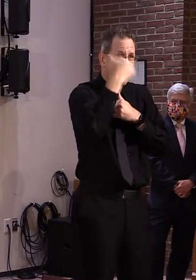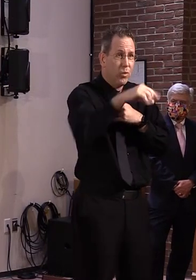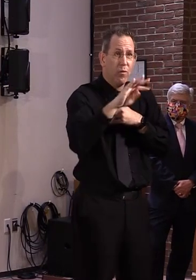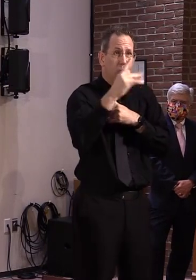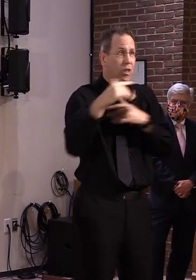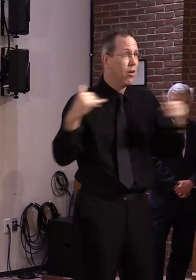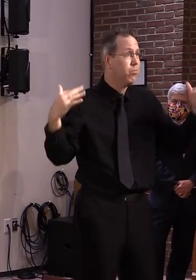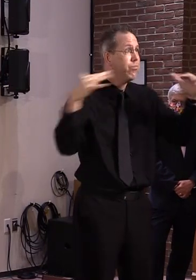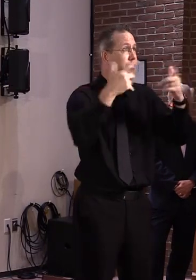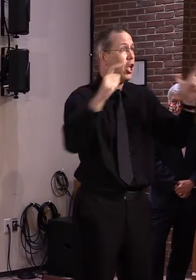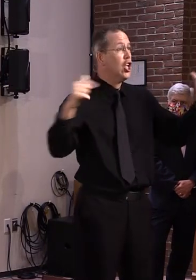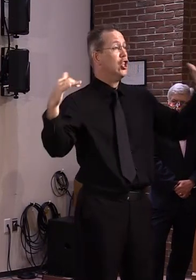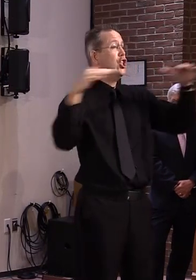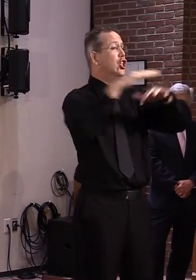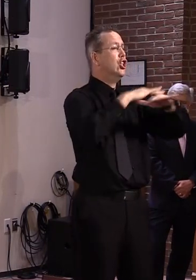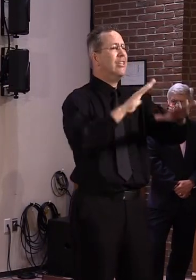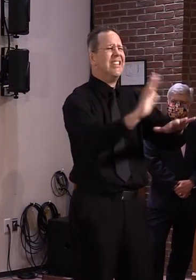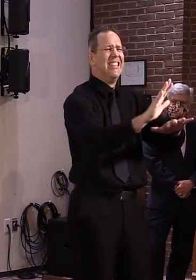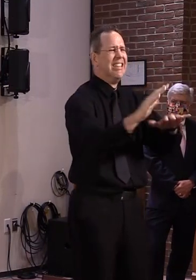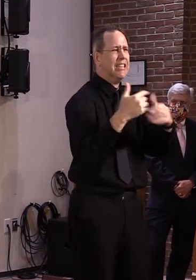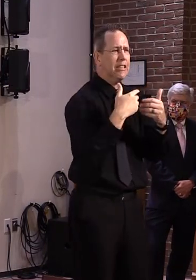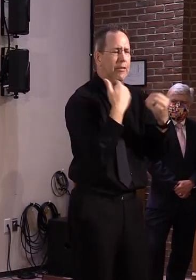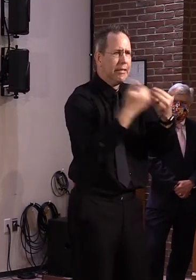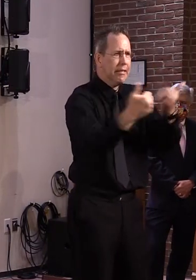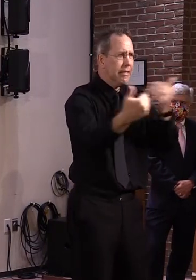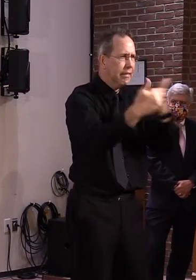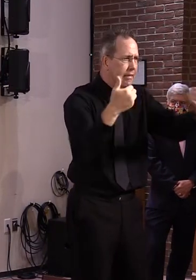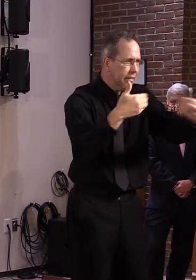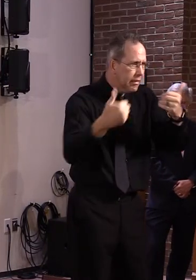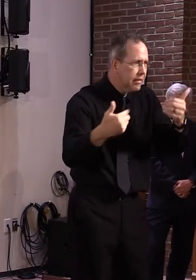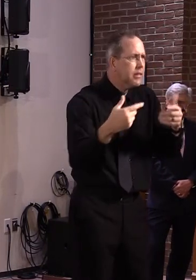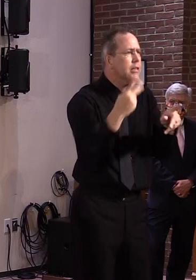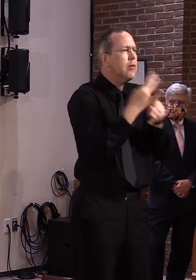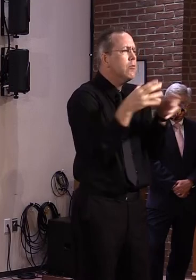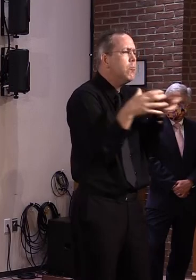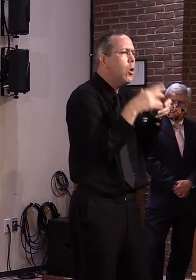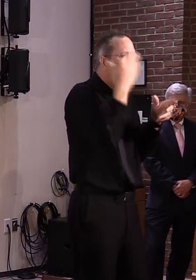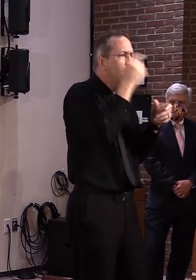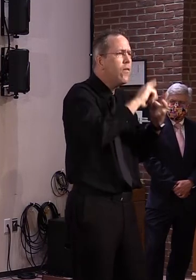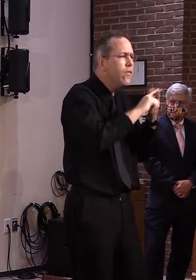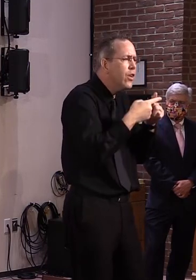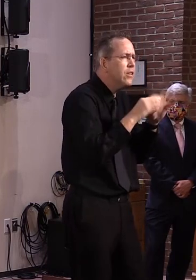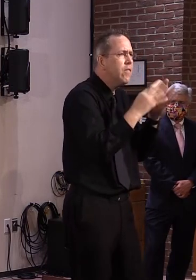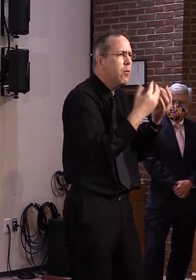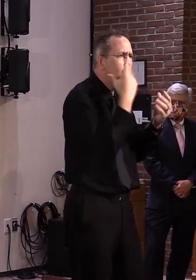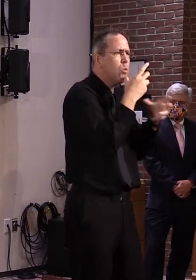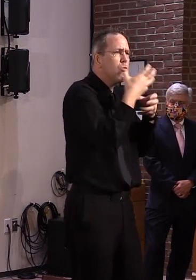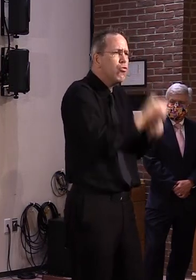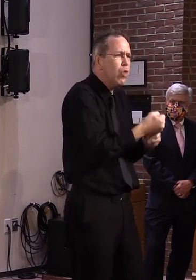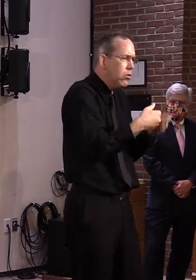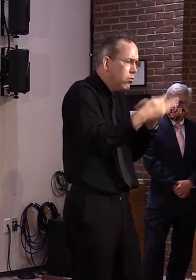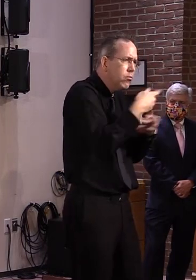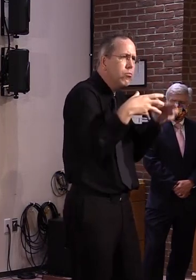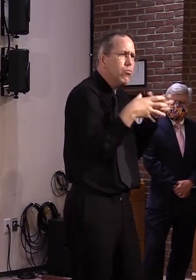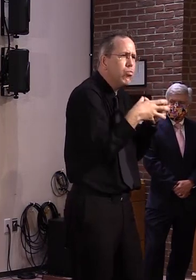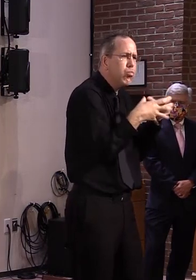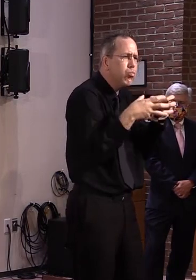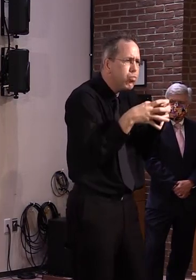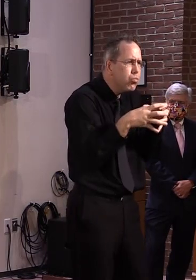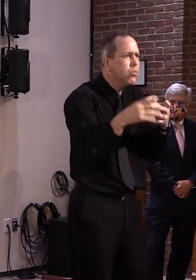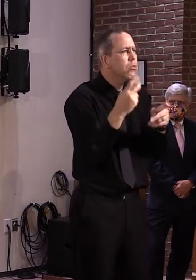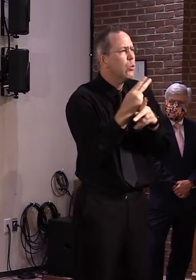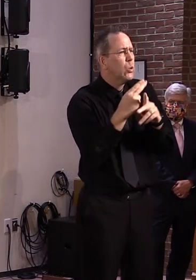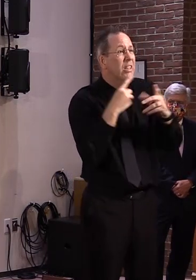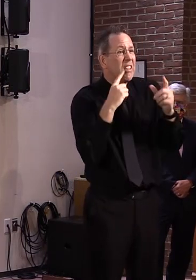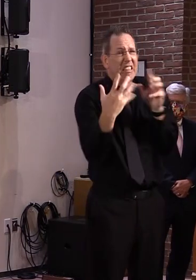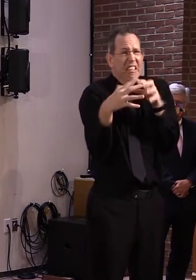distancing, washing your hands a lot, and wearing a mask whenever you're in public and cannot maintain